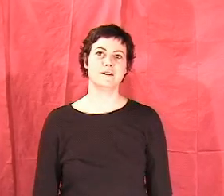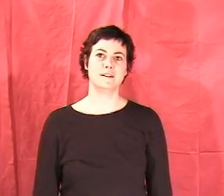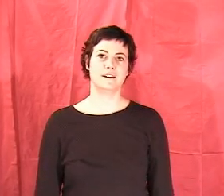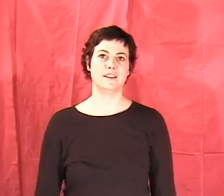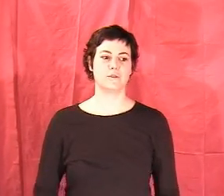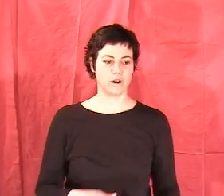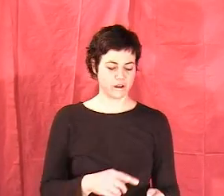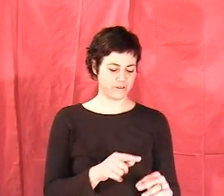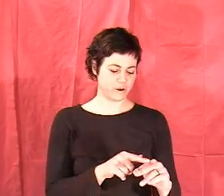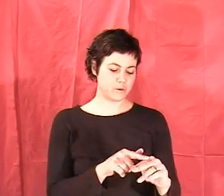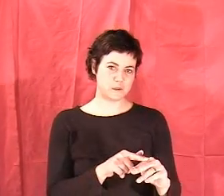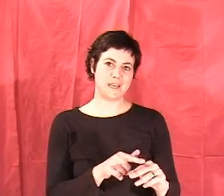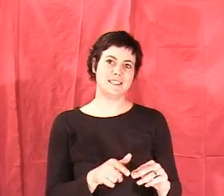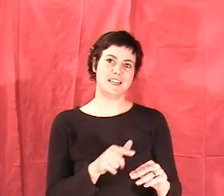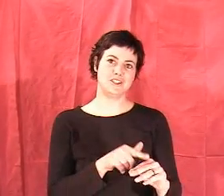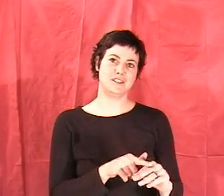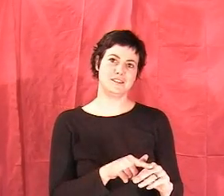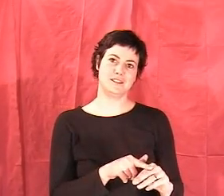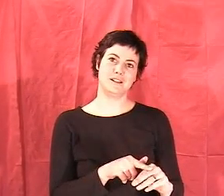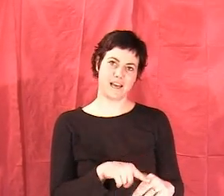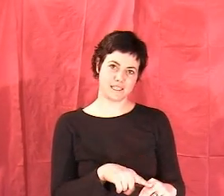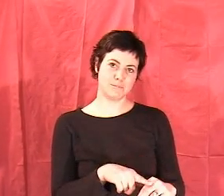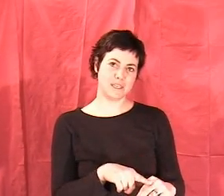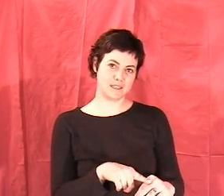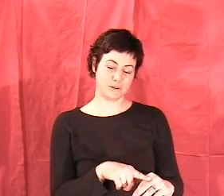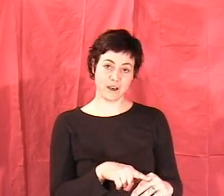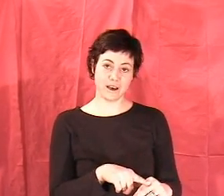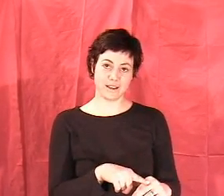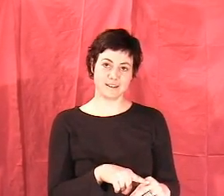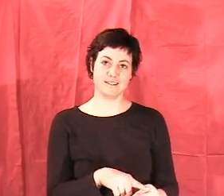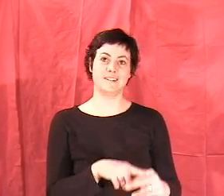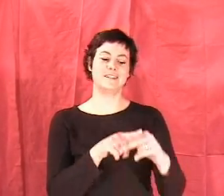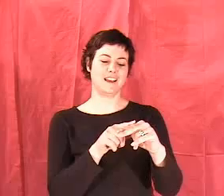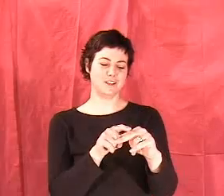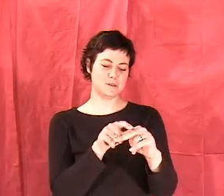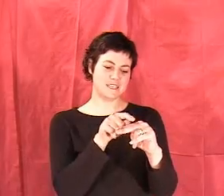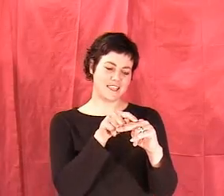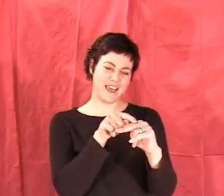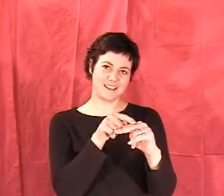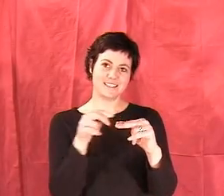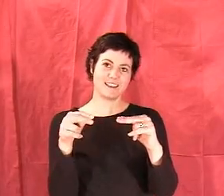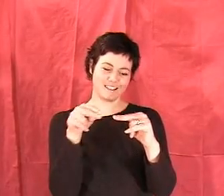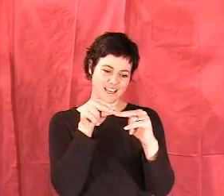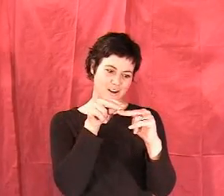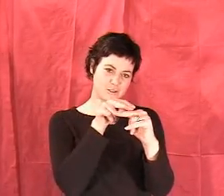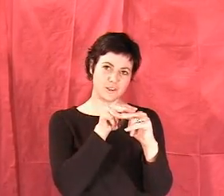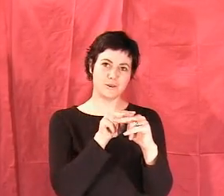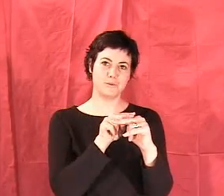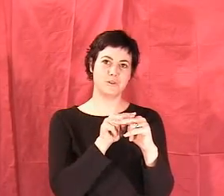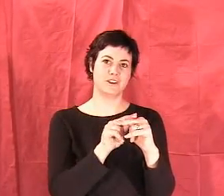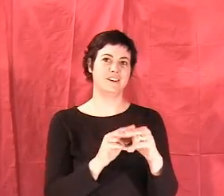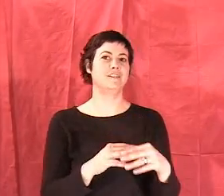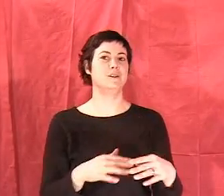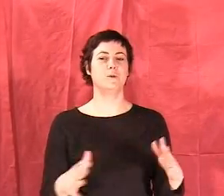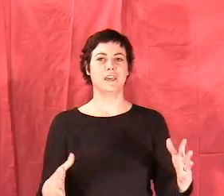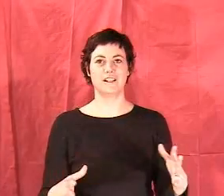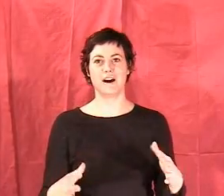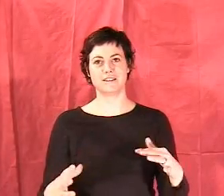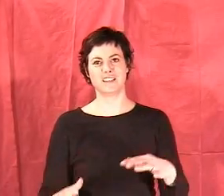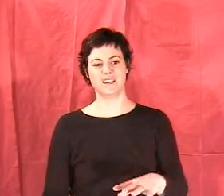And if you always pay attention to the last bit that you cut and using that to cut the hair too, you won't get lost and